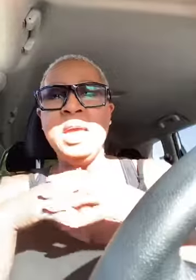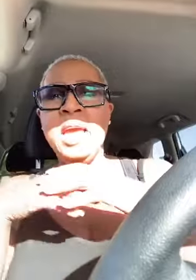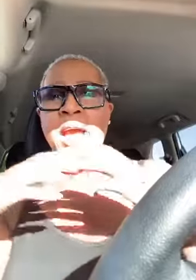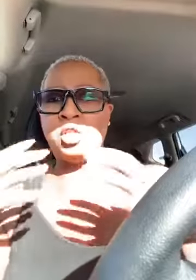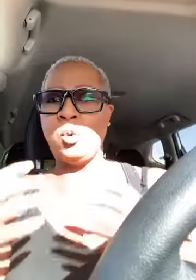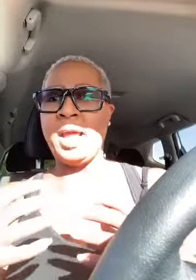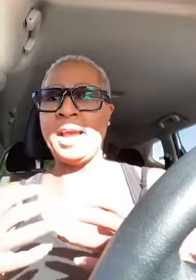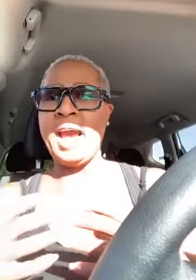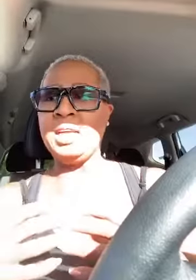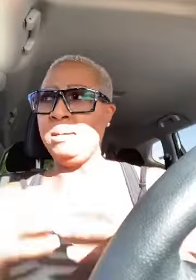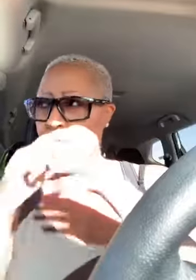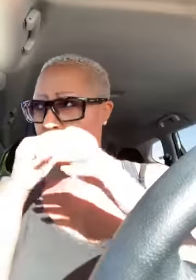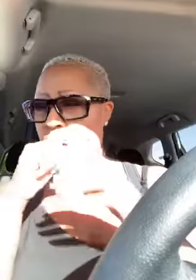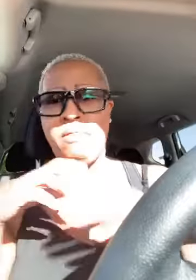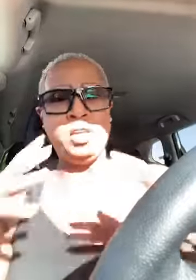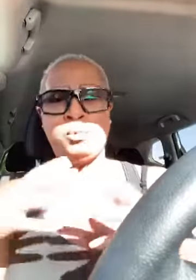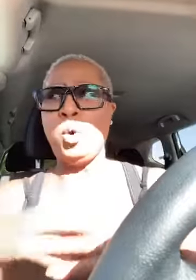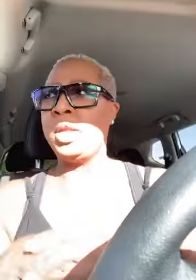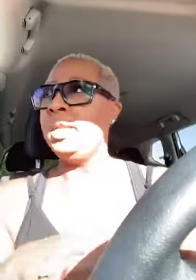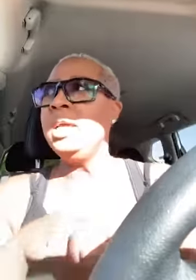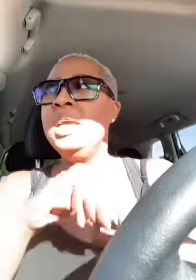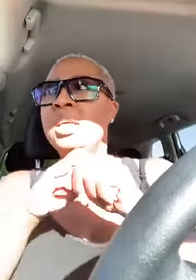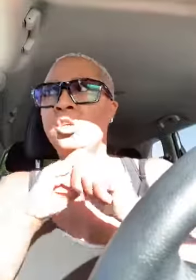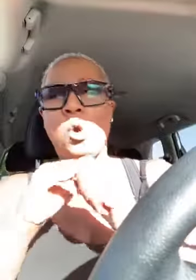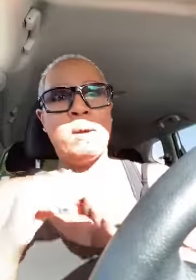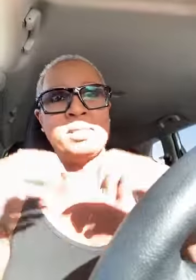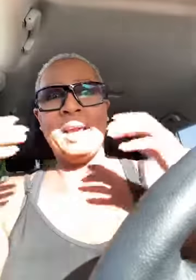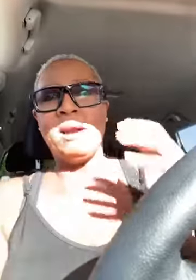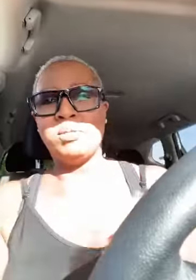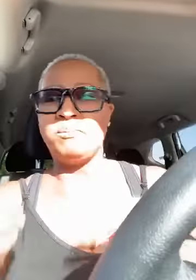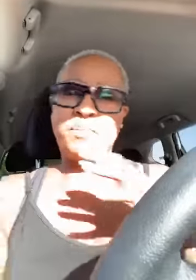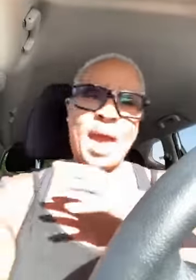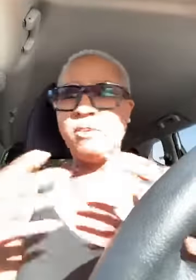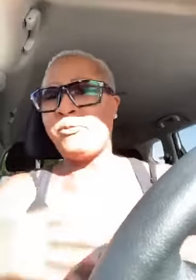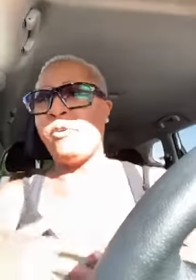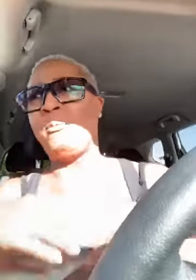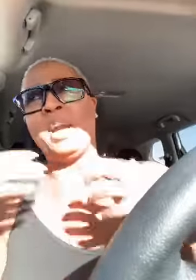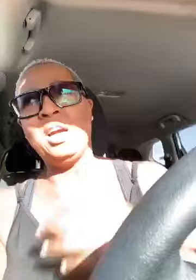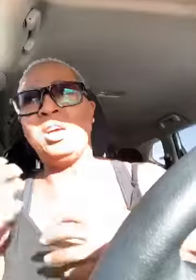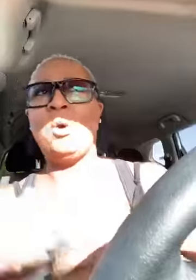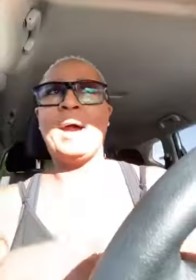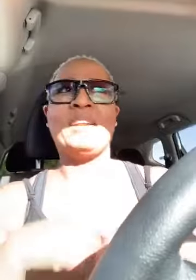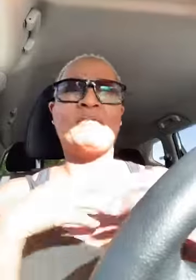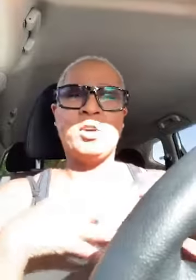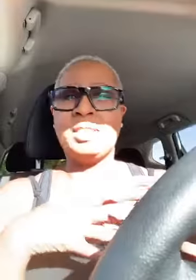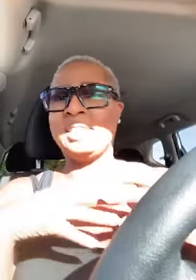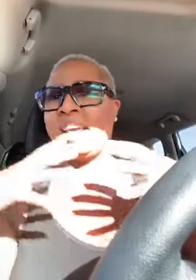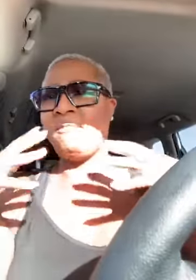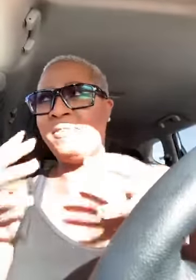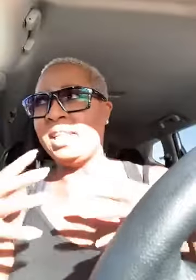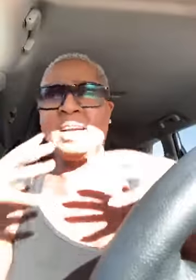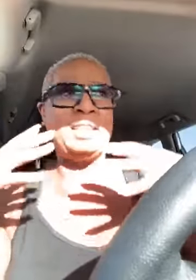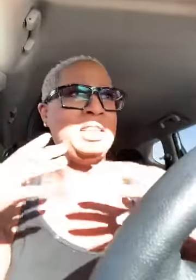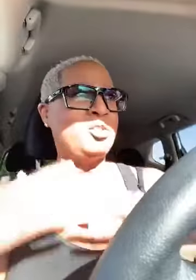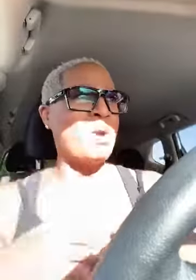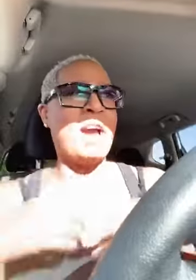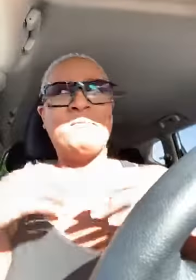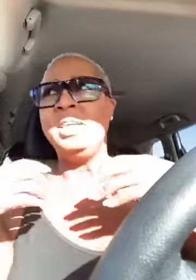and so when i got up this morning you know i was like i was back and forth am i gonna go out at first i was like i feel like i need to drive but